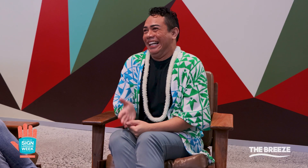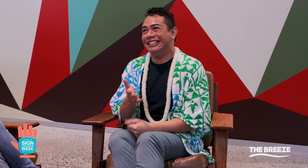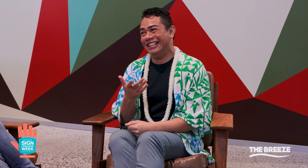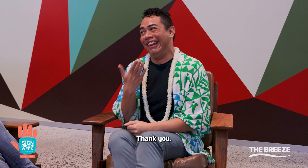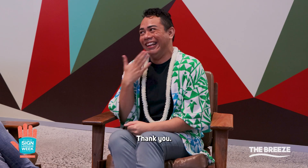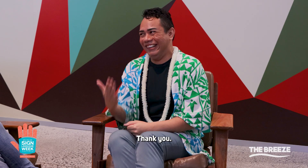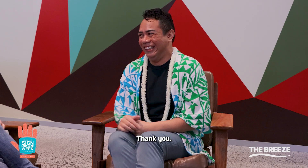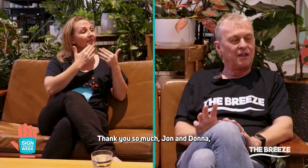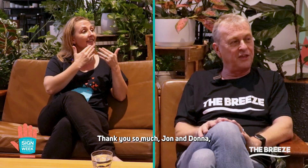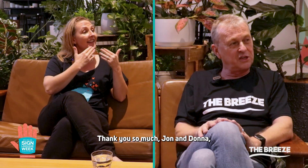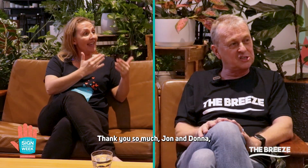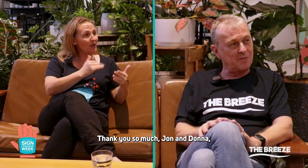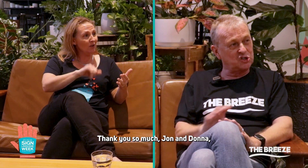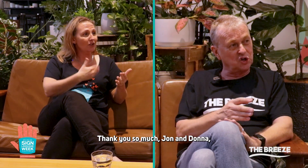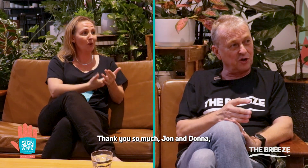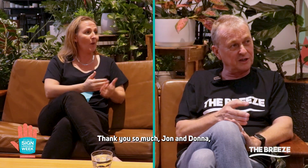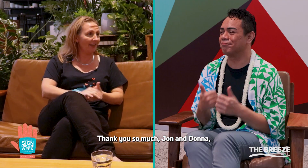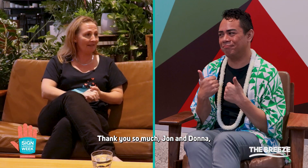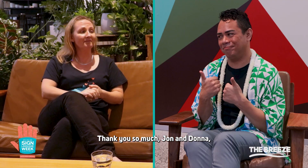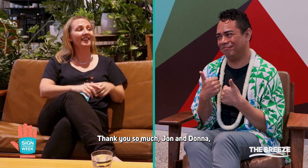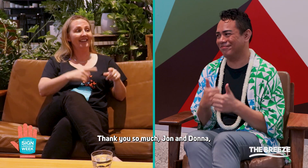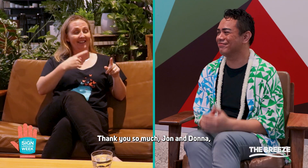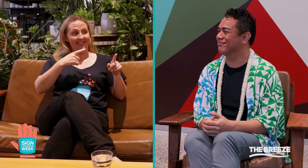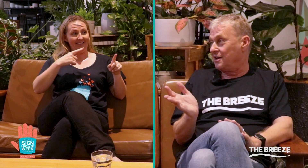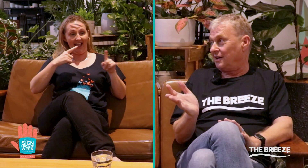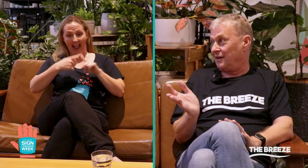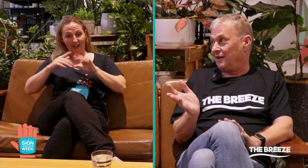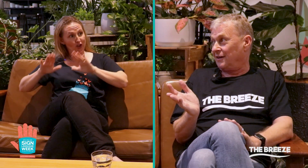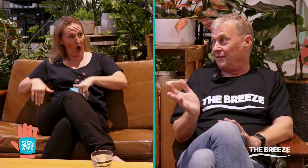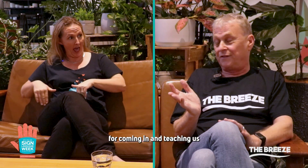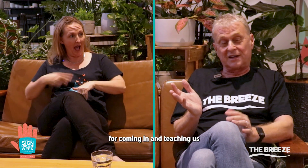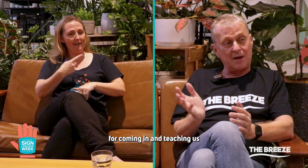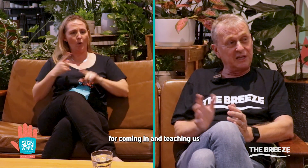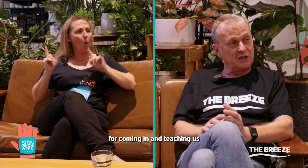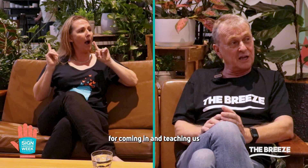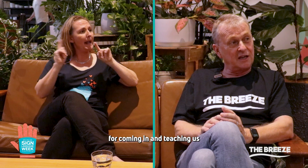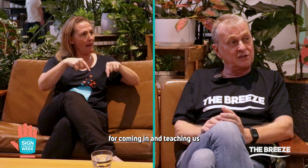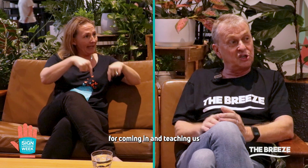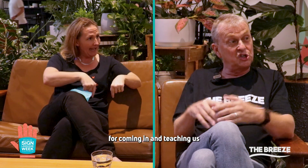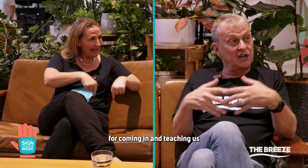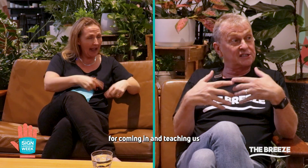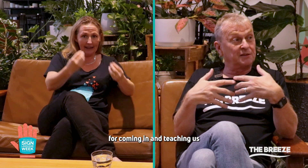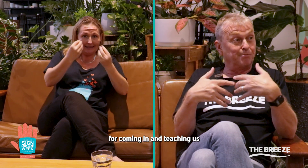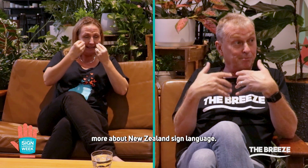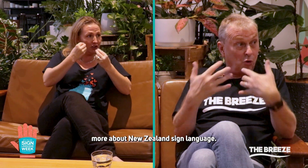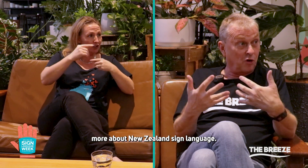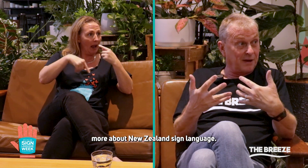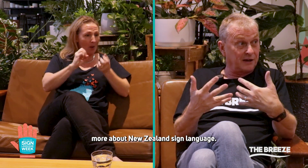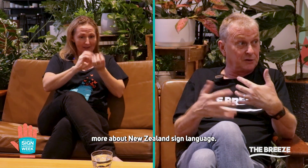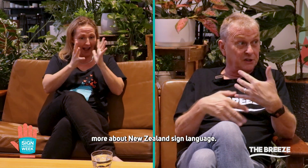Thank you. Thank you so much John and Donna for coming in and teaching us more about New Zealand